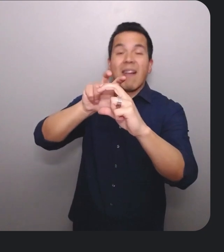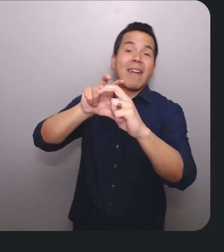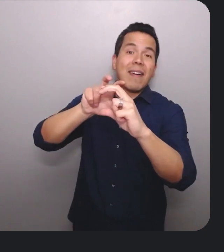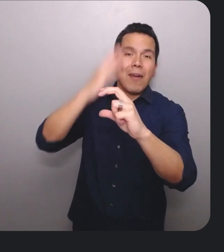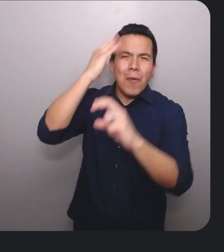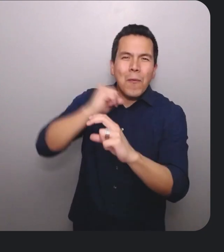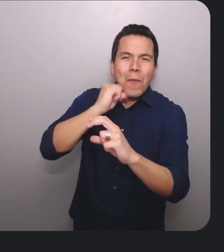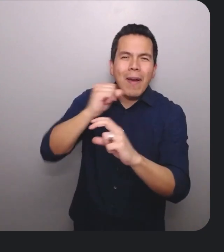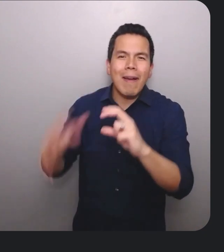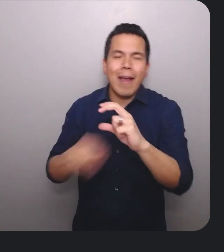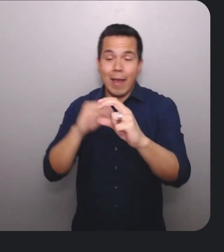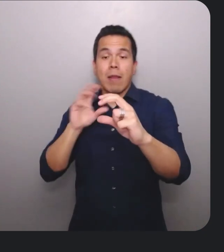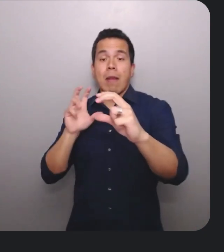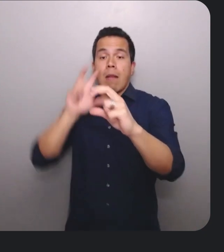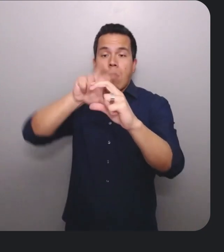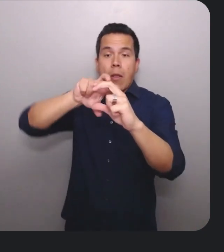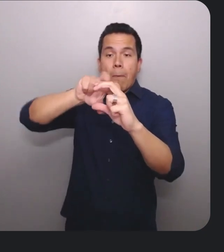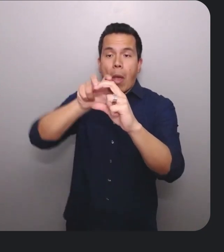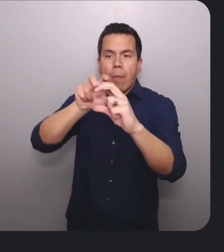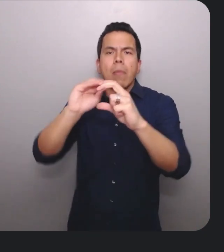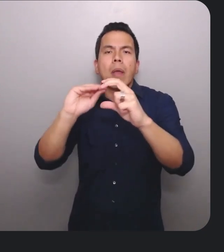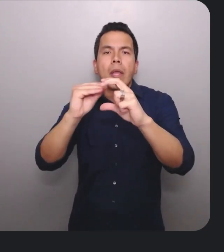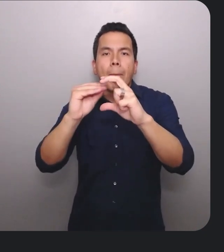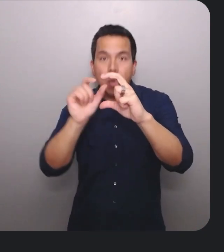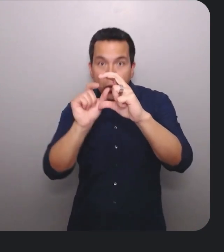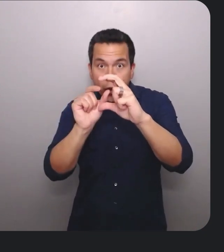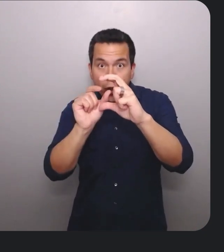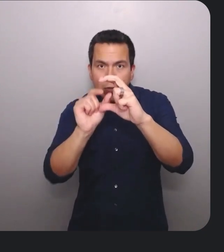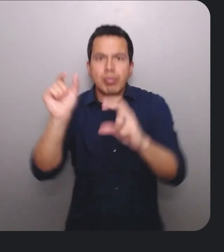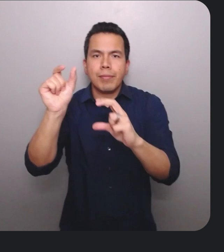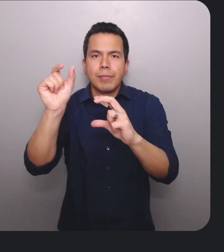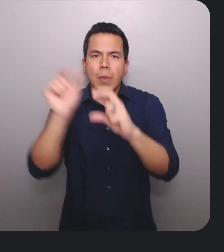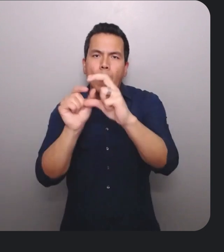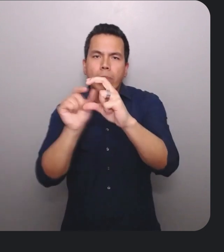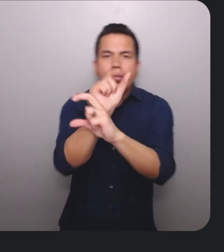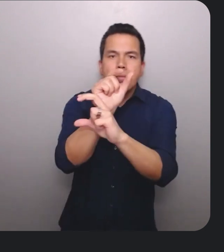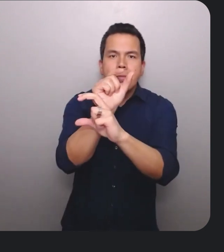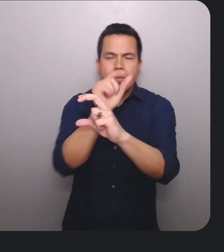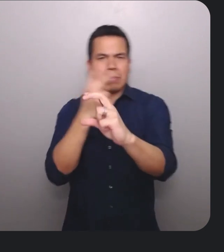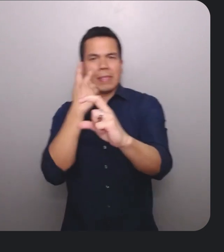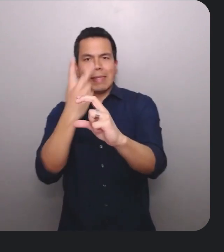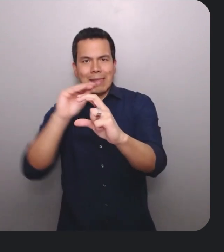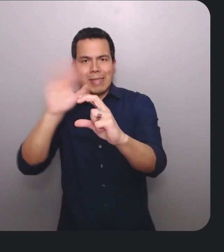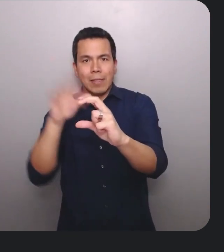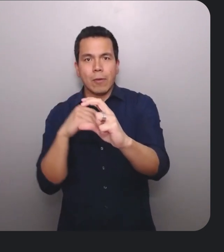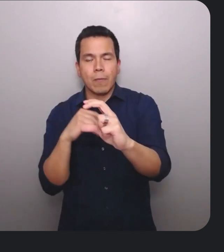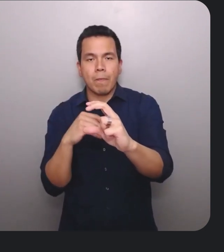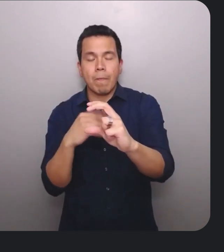What if it pops as you drag the handle to make your selection? Or how about emphasizing that the handle changes shape